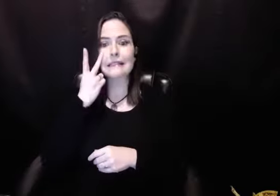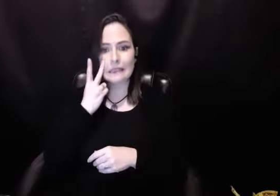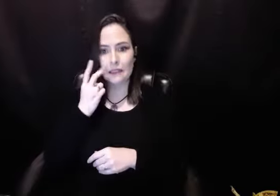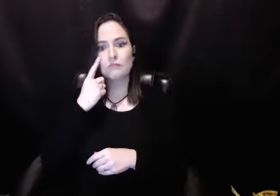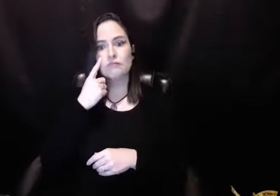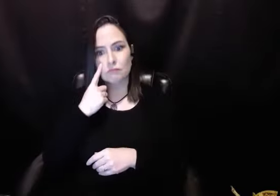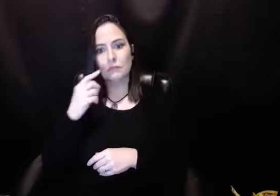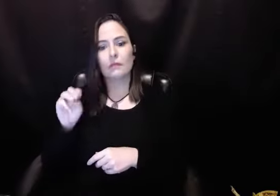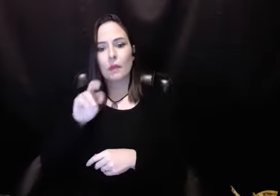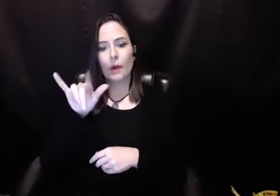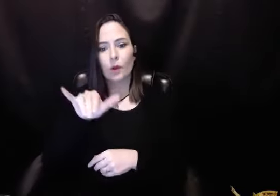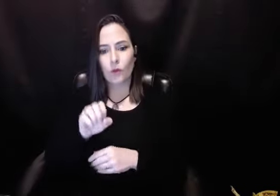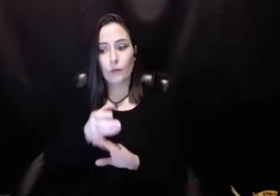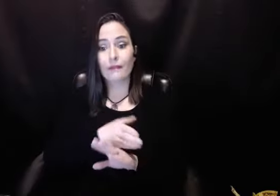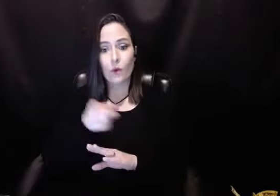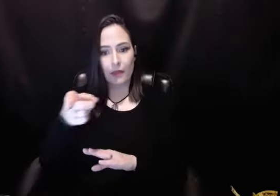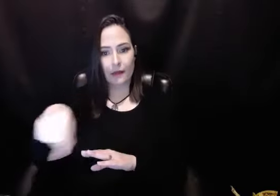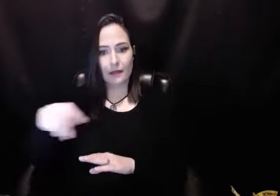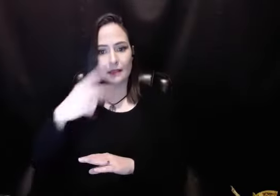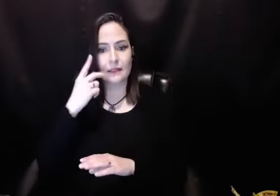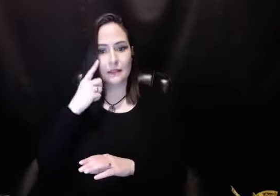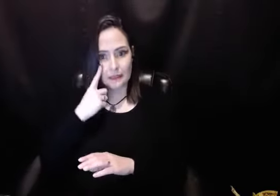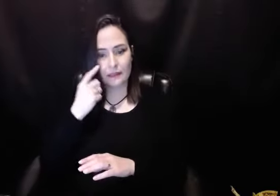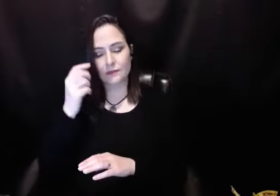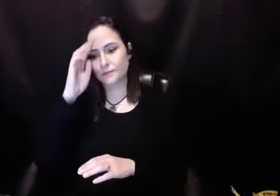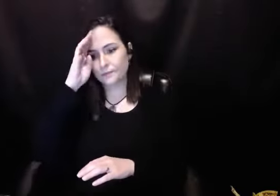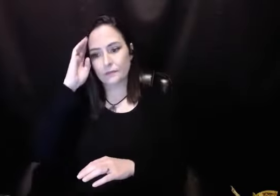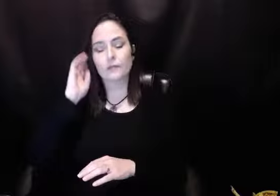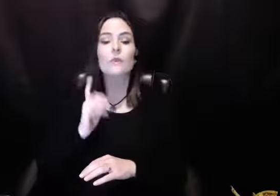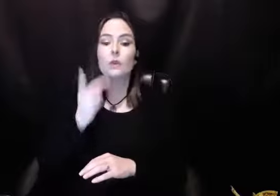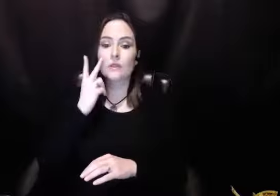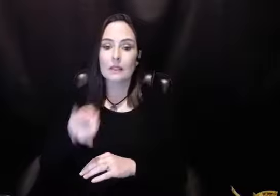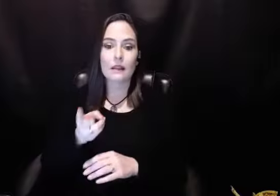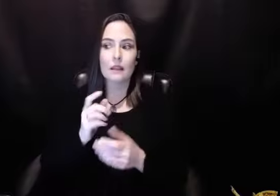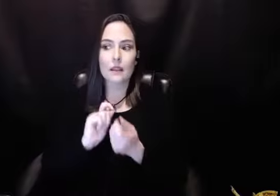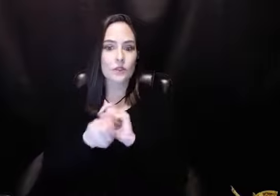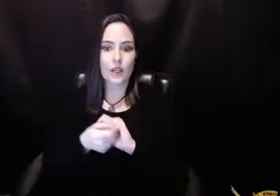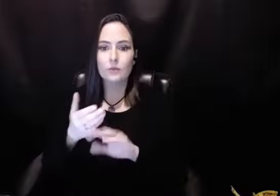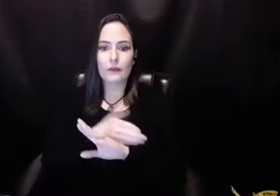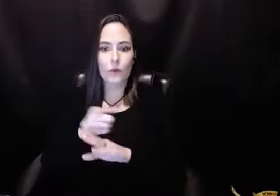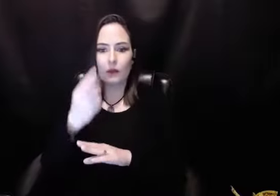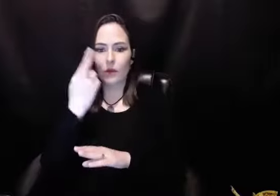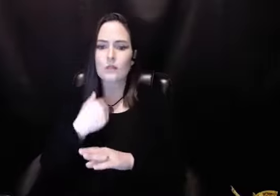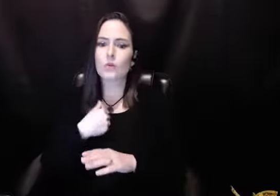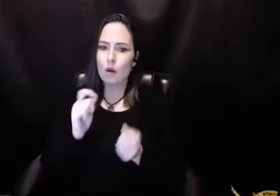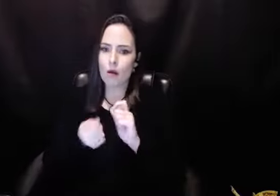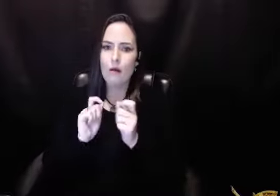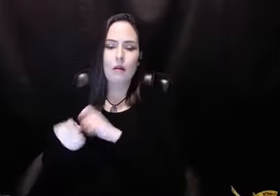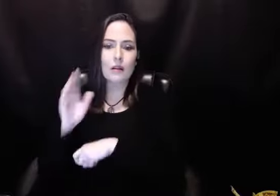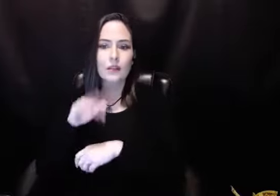And I say that because we get to see the miracle. But, you know, we see it before they see it. You know, you begin to